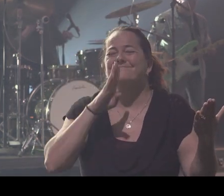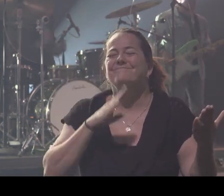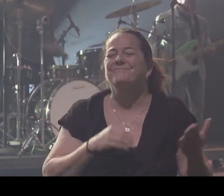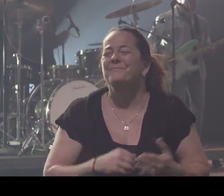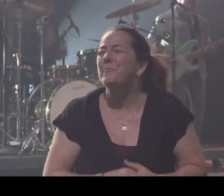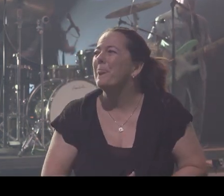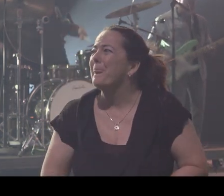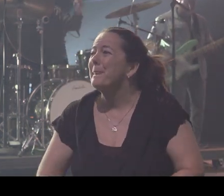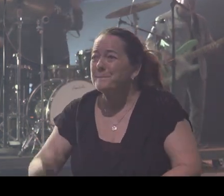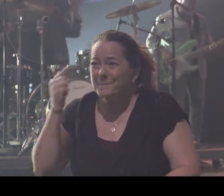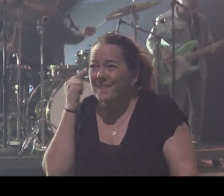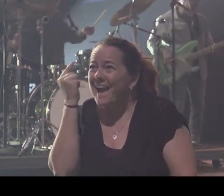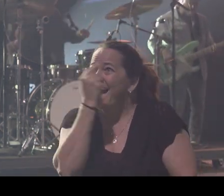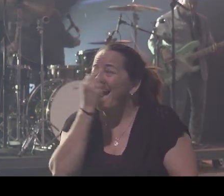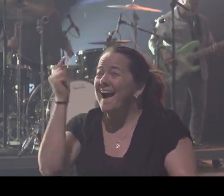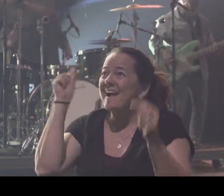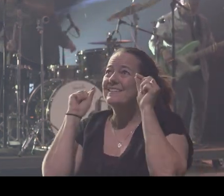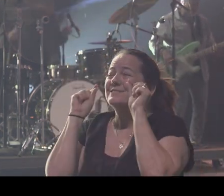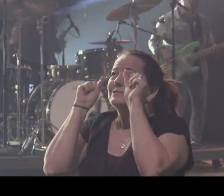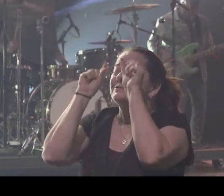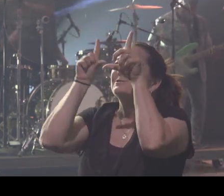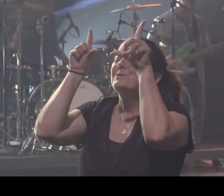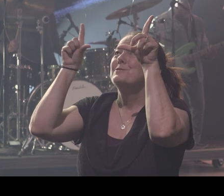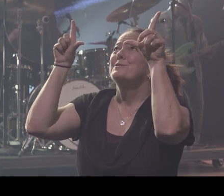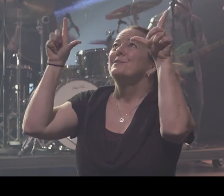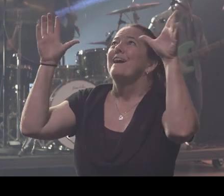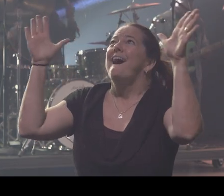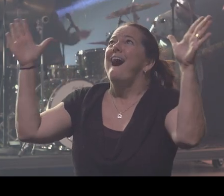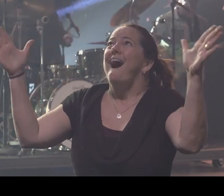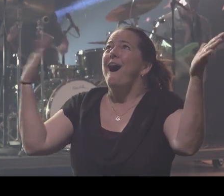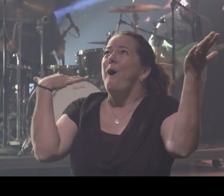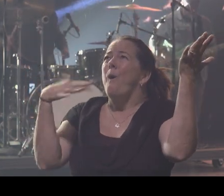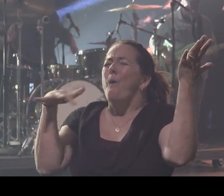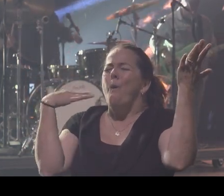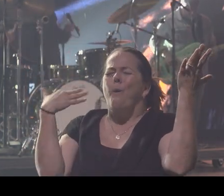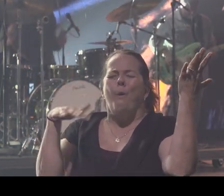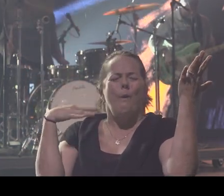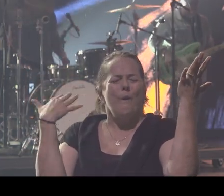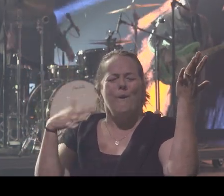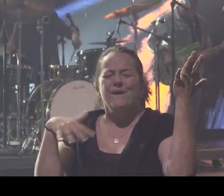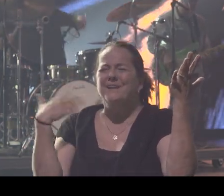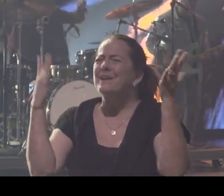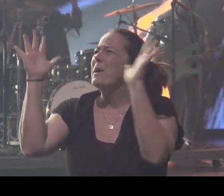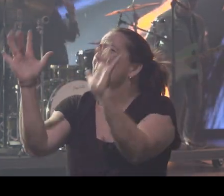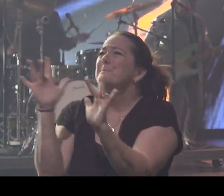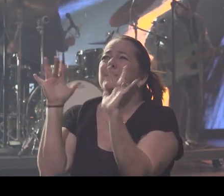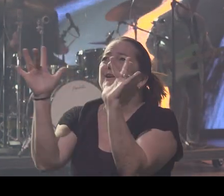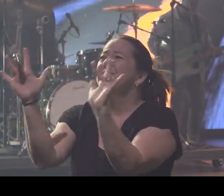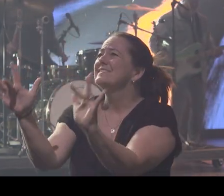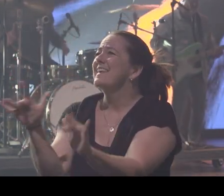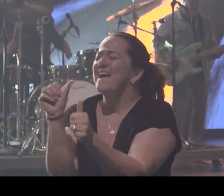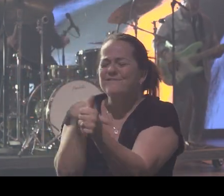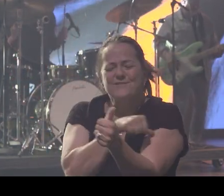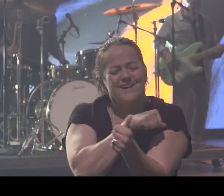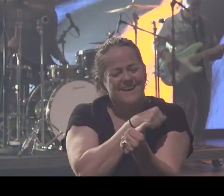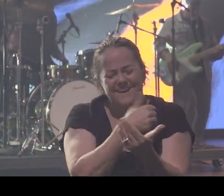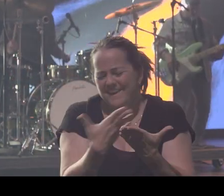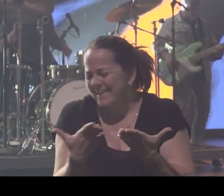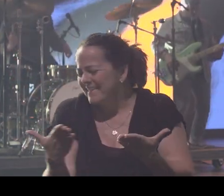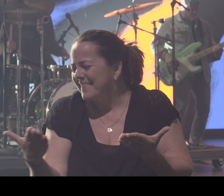open my eyes to see, yes I see